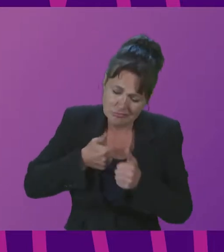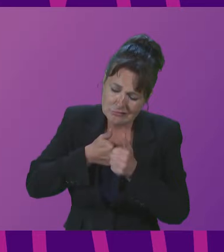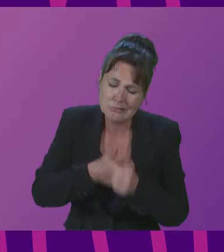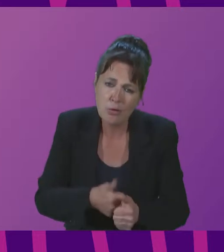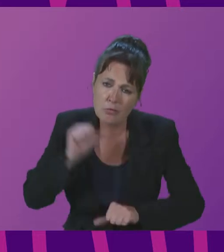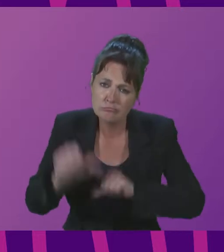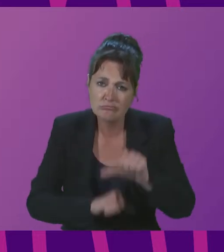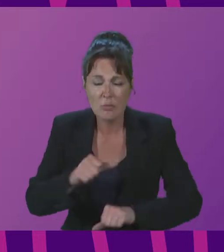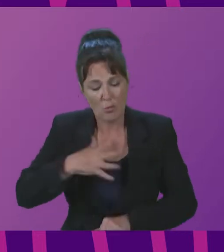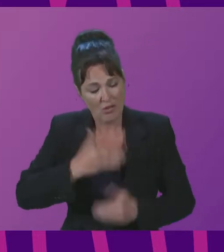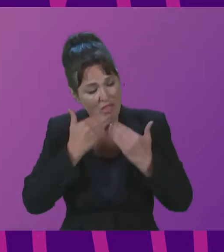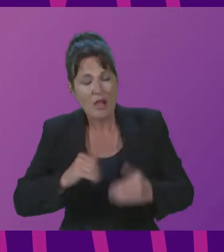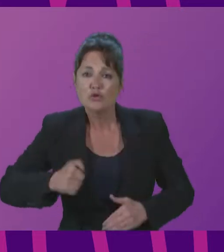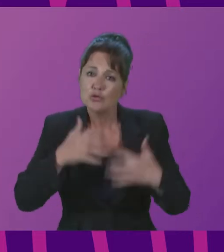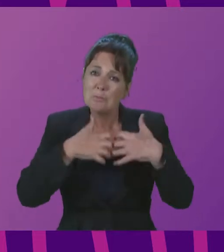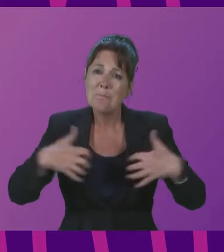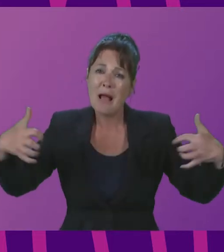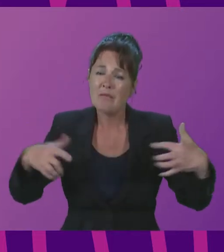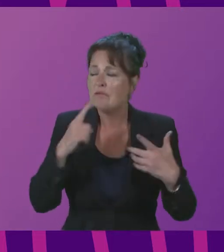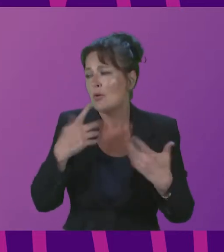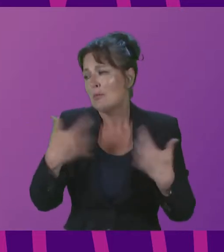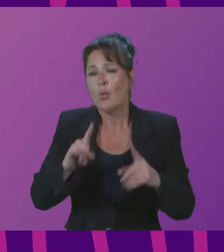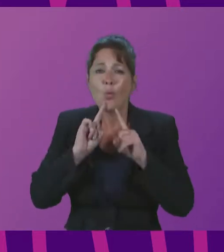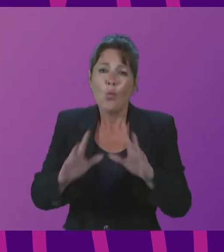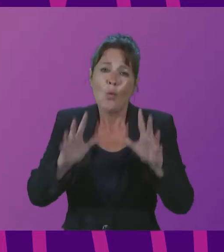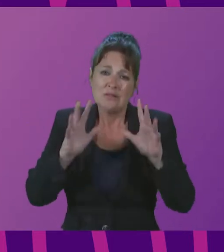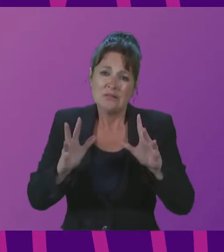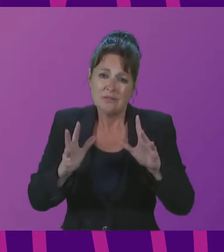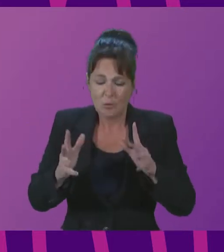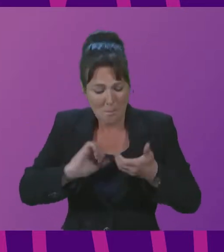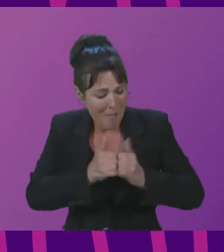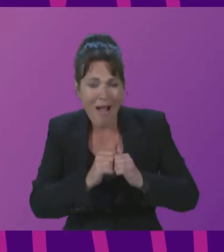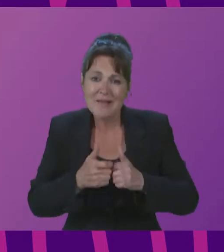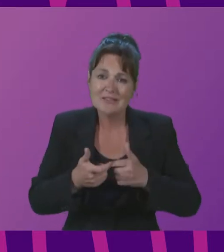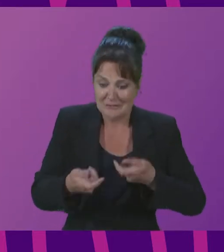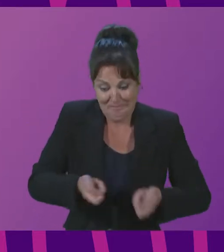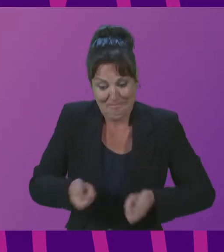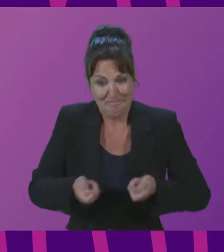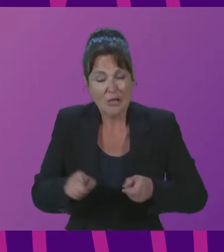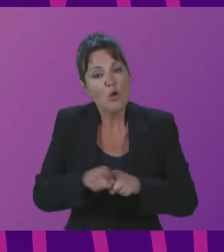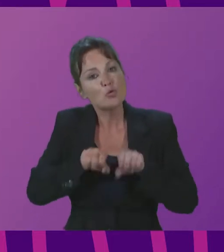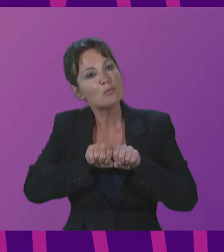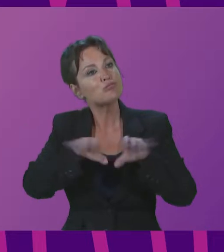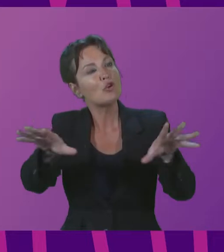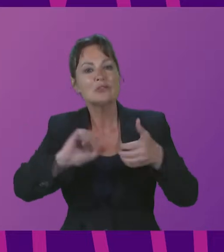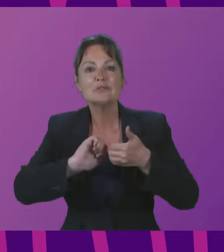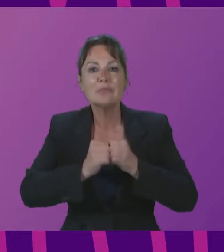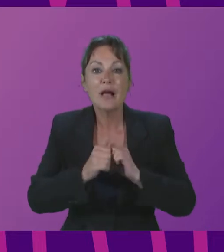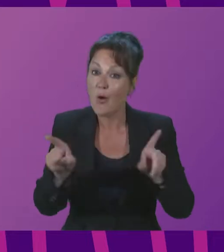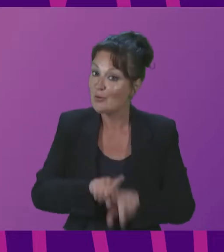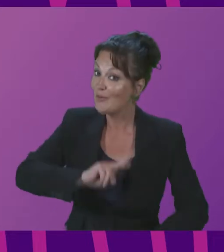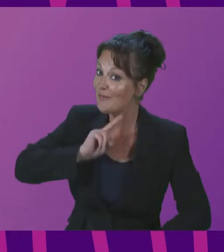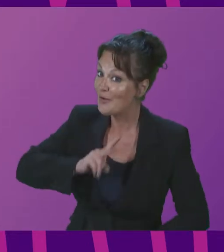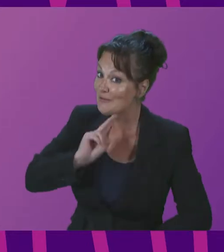the Scottish Parliament for being such wonderful hosts and partners and broadcast partners and voiceover